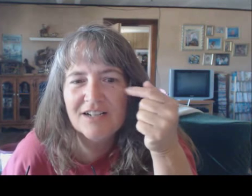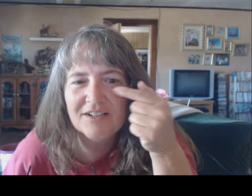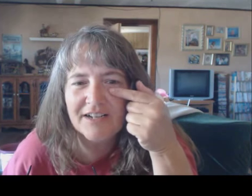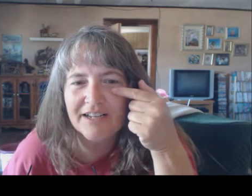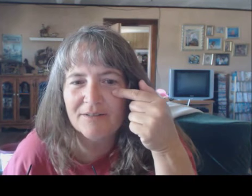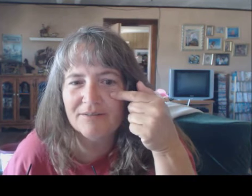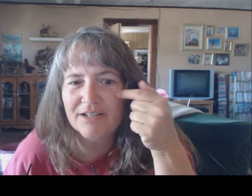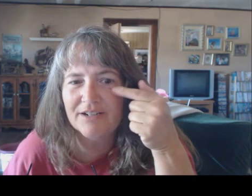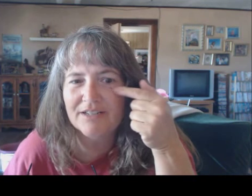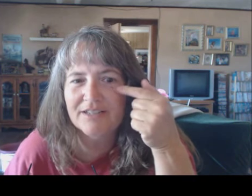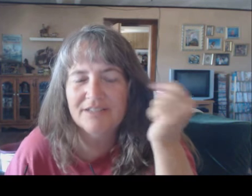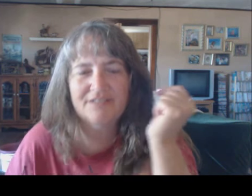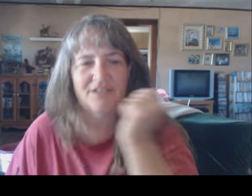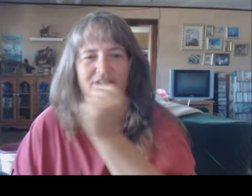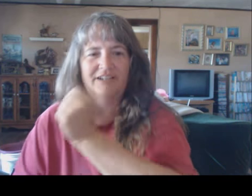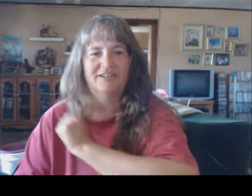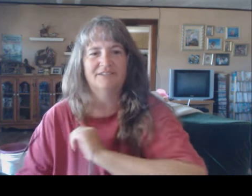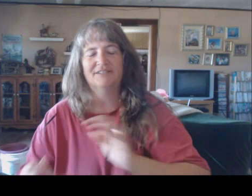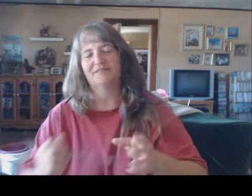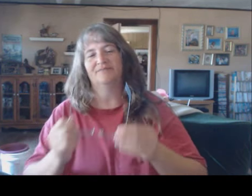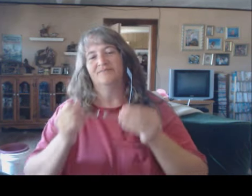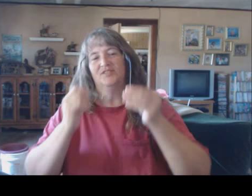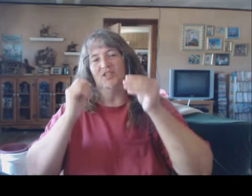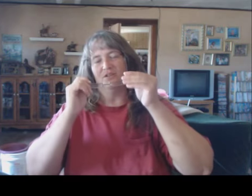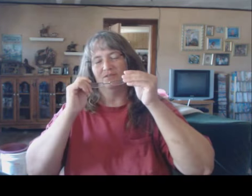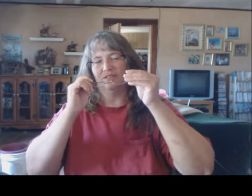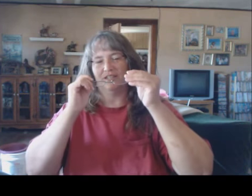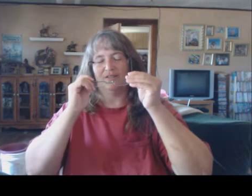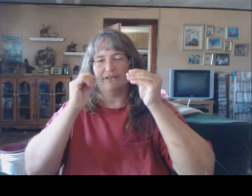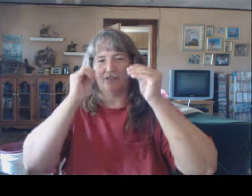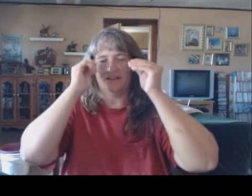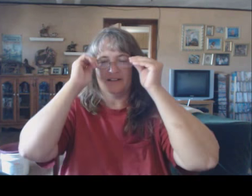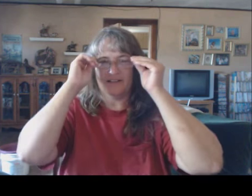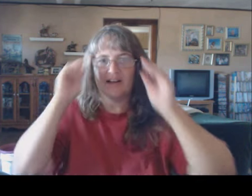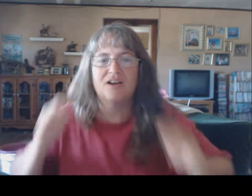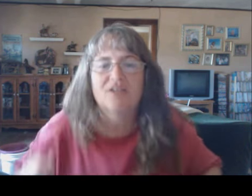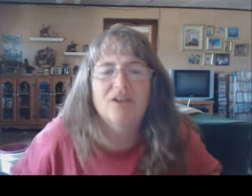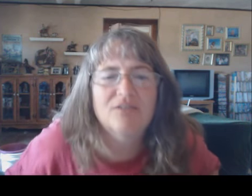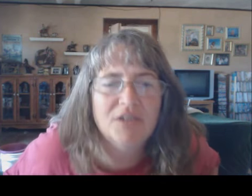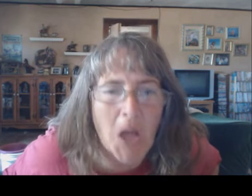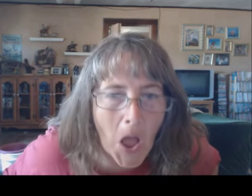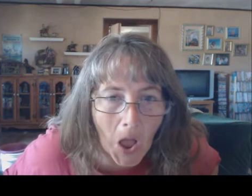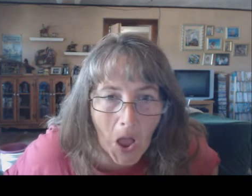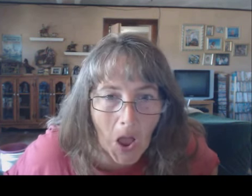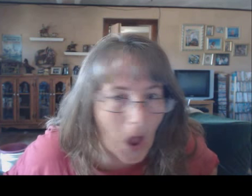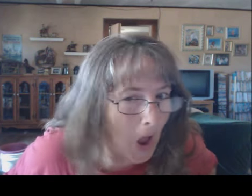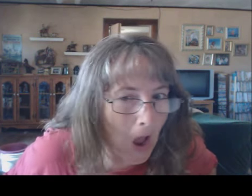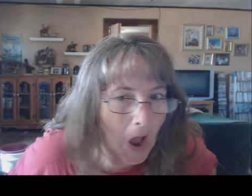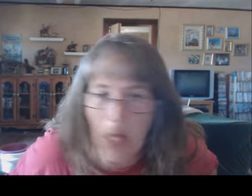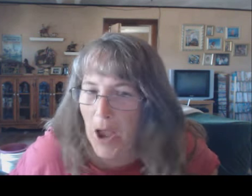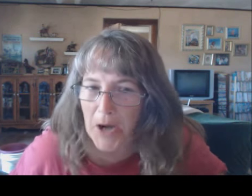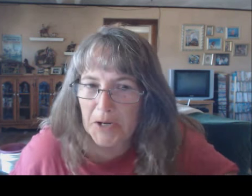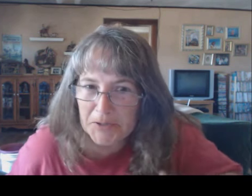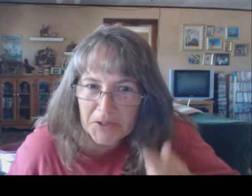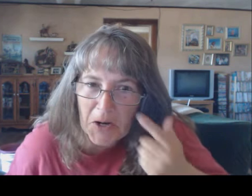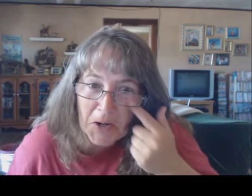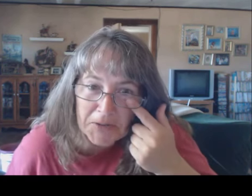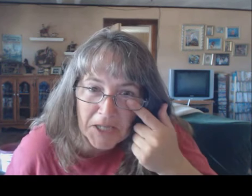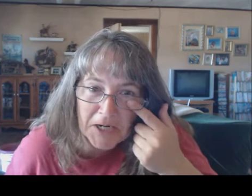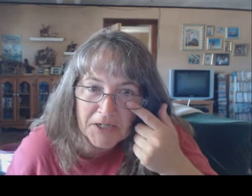Okay. Yep. There it is. Okay. So... Anyway. I don't know. There it is. Right there.